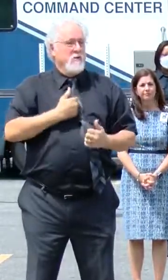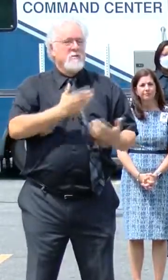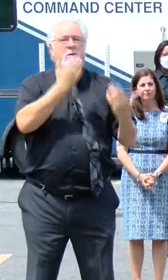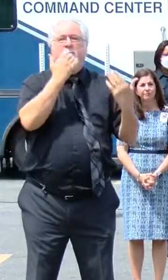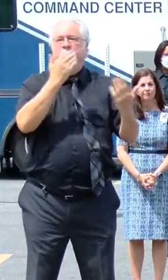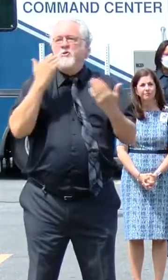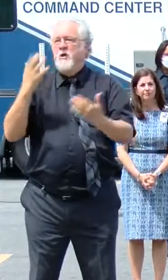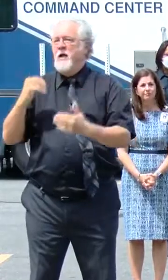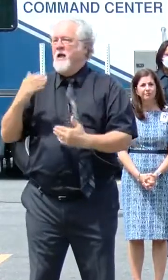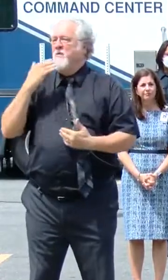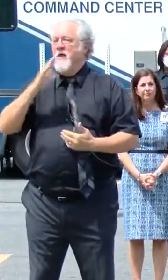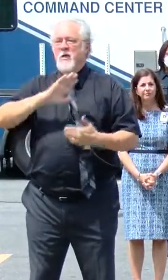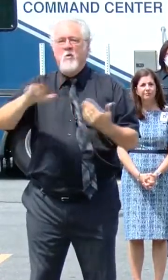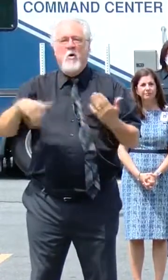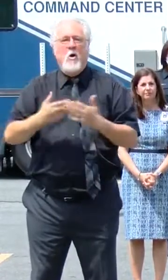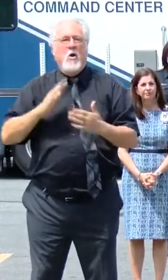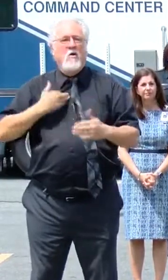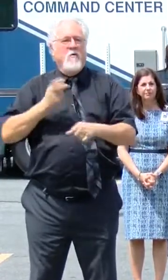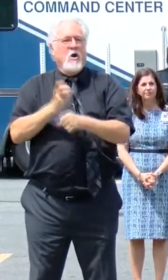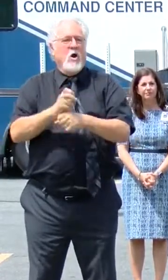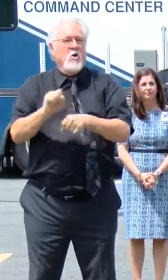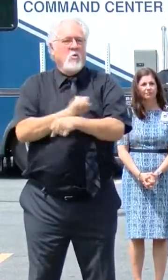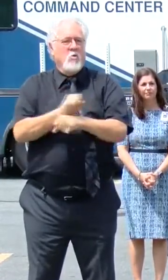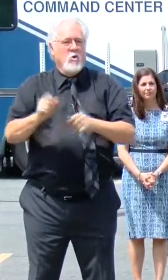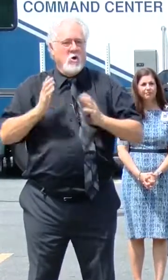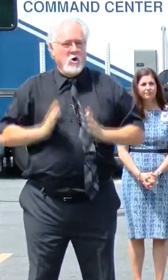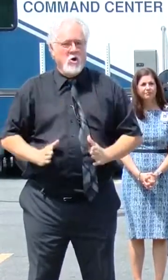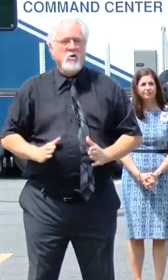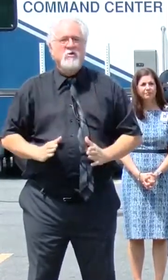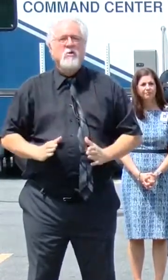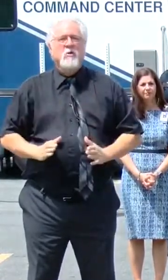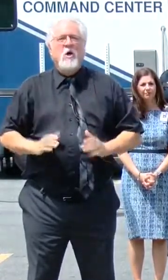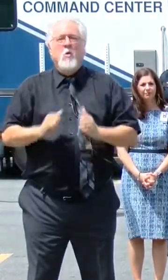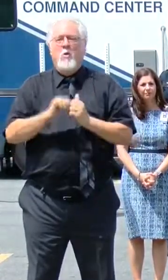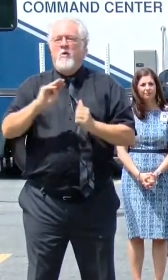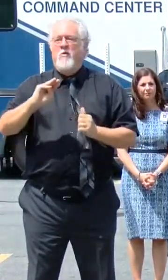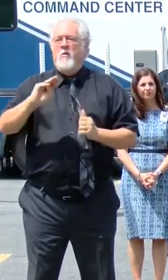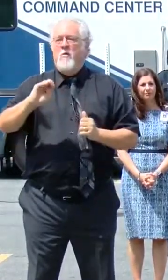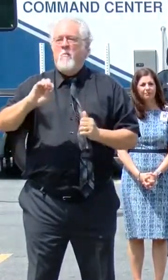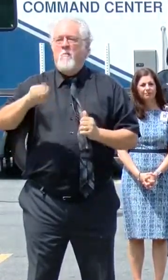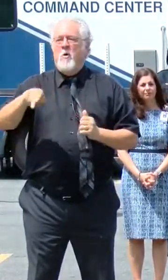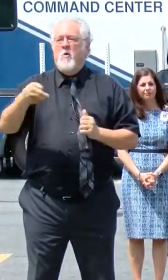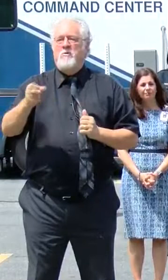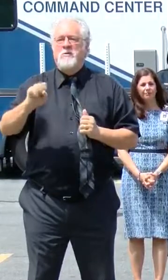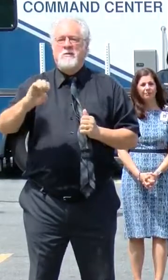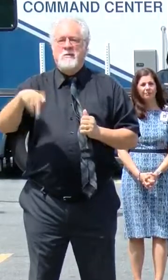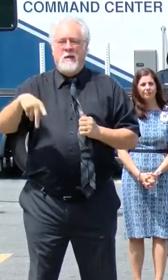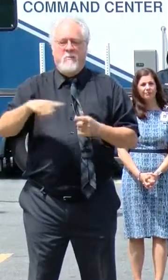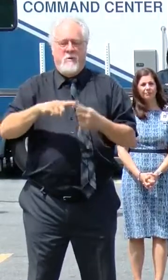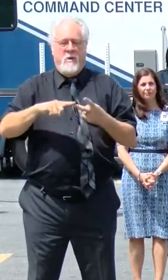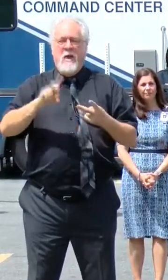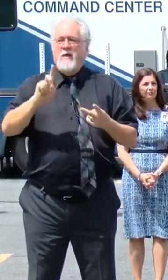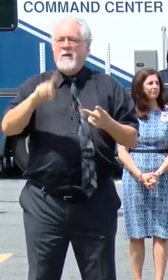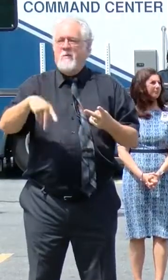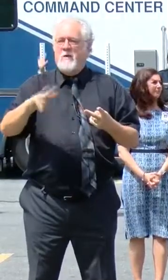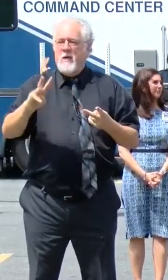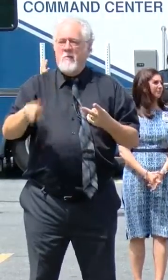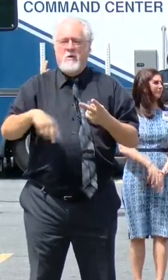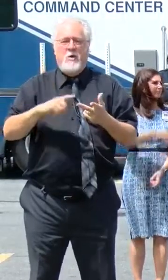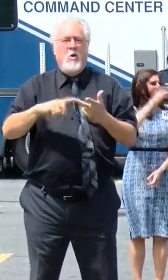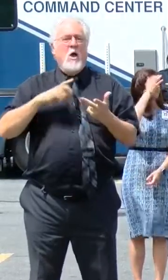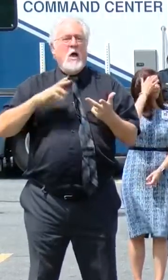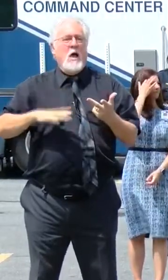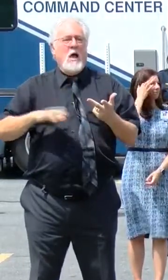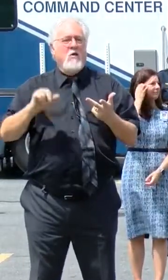appreciate it. And thank you to all of our hard workers with MoSEP, with DPW, with the